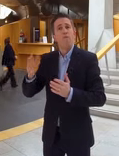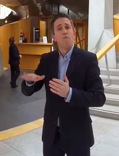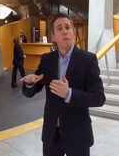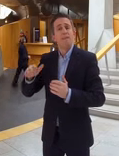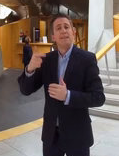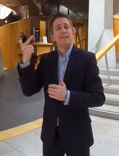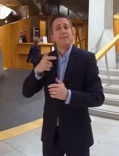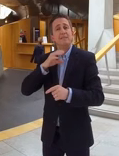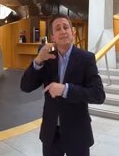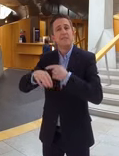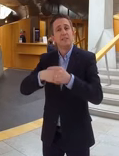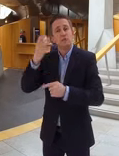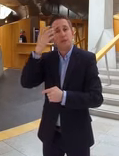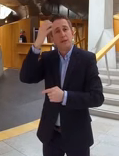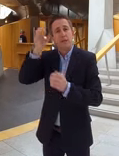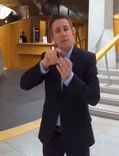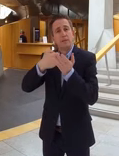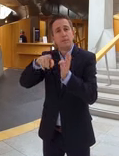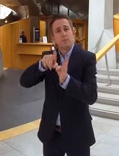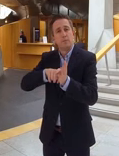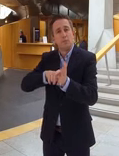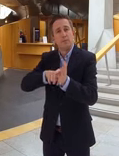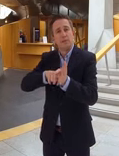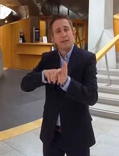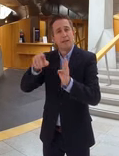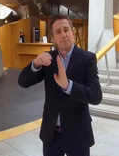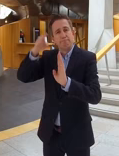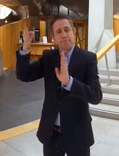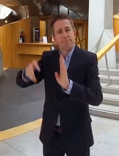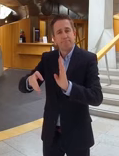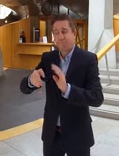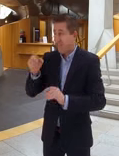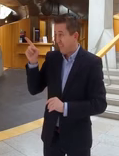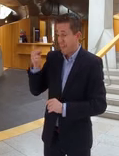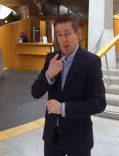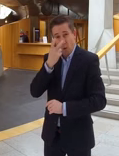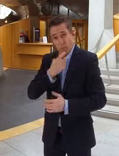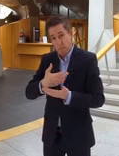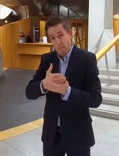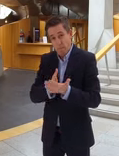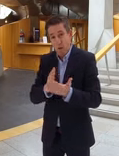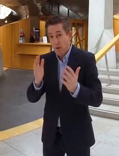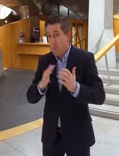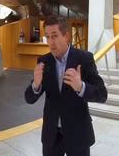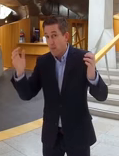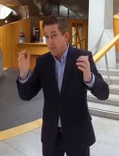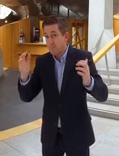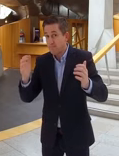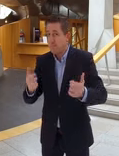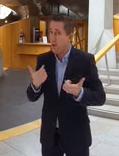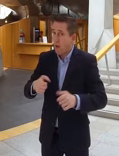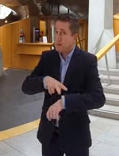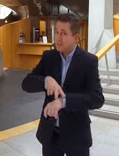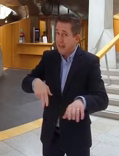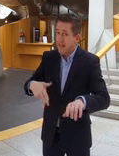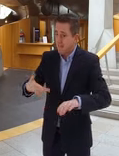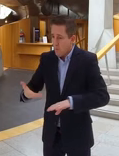Queensbury House and is the oldest part of the Parliament campus. Many teams have their desks here and they provide